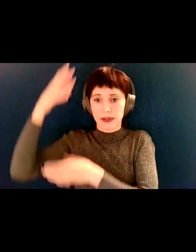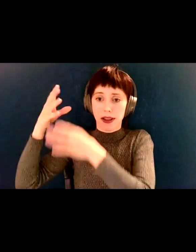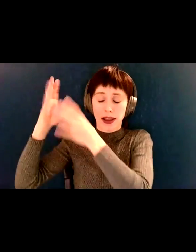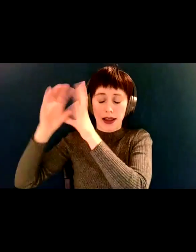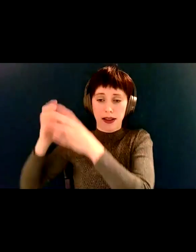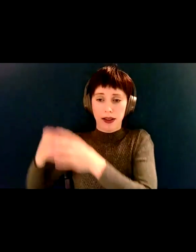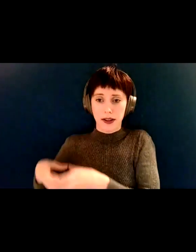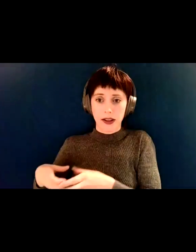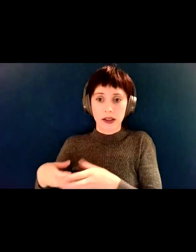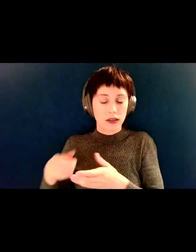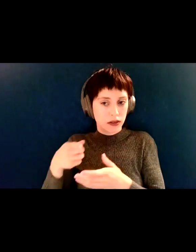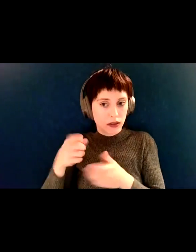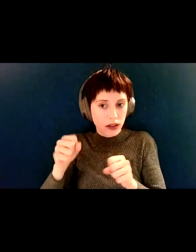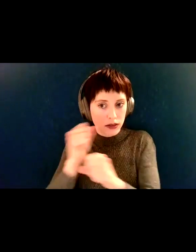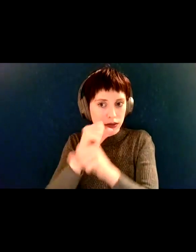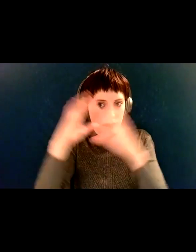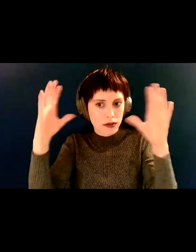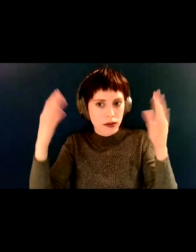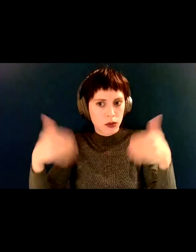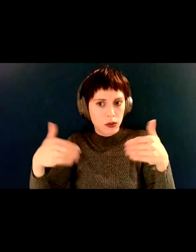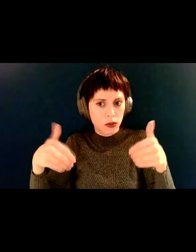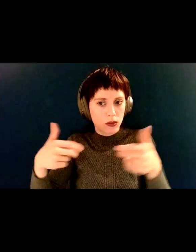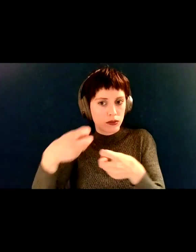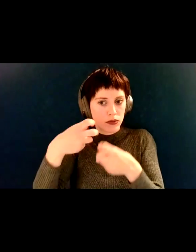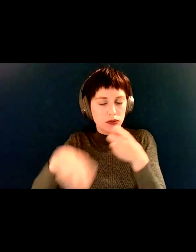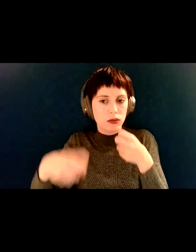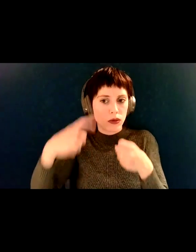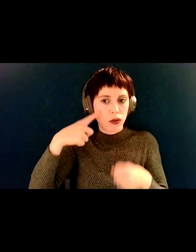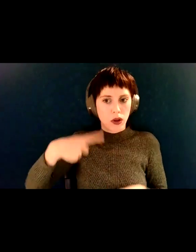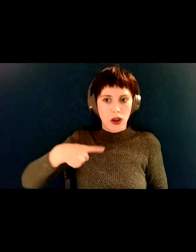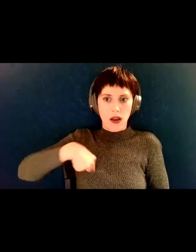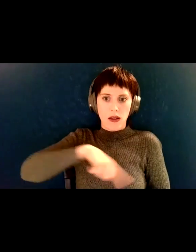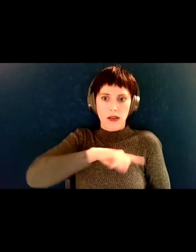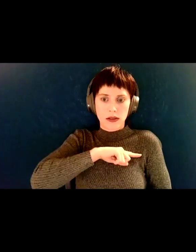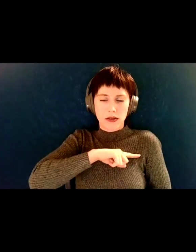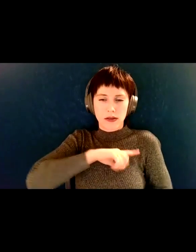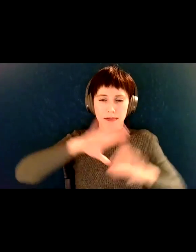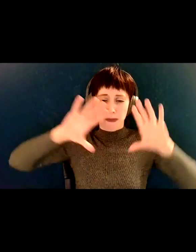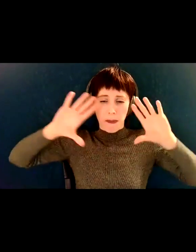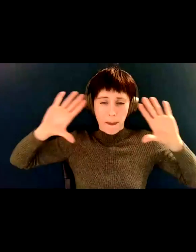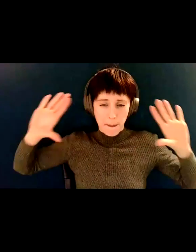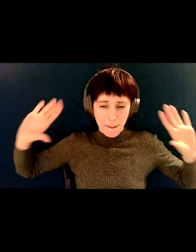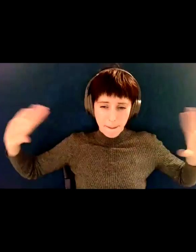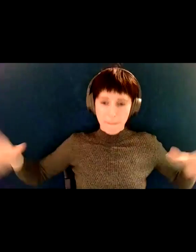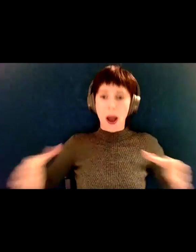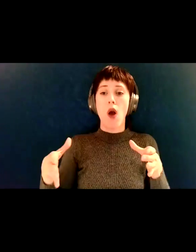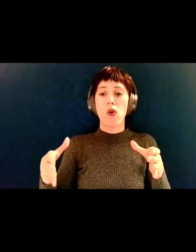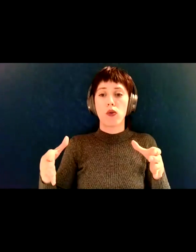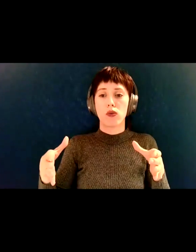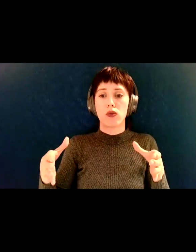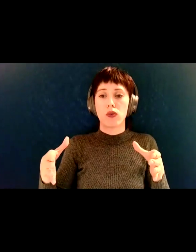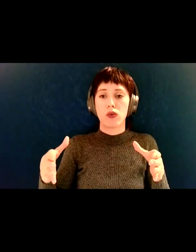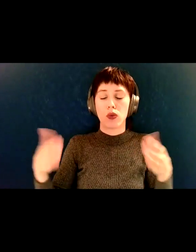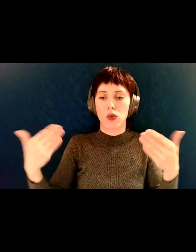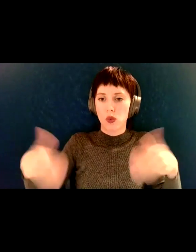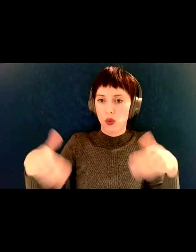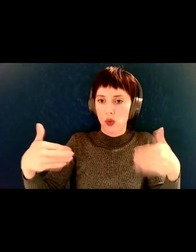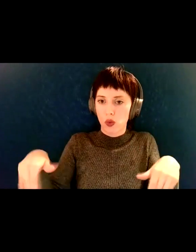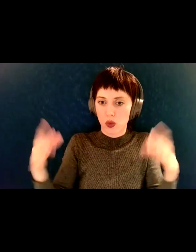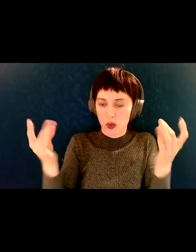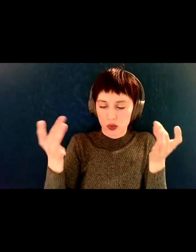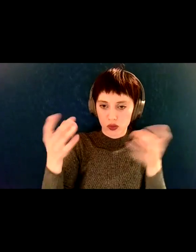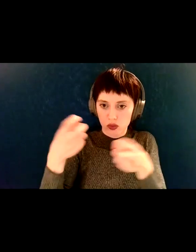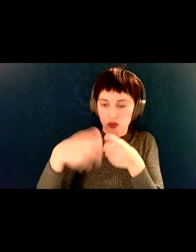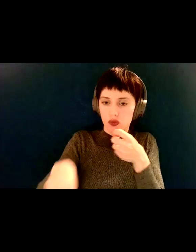can imagine that it, it becomes very difficult for us as, um, as all these separate communities with all of our diverse